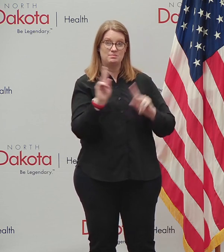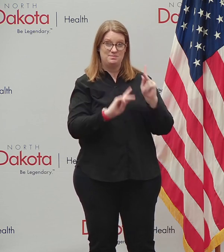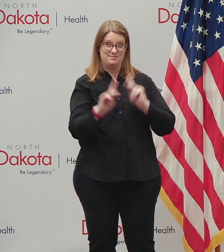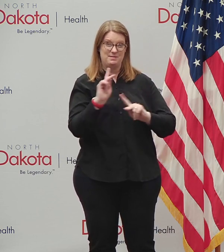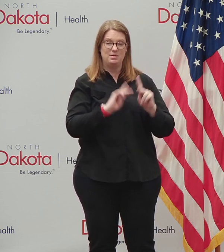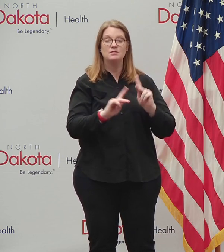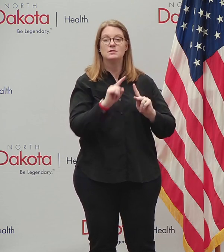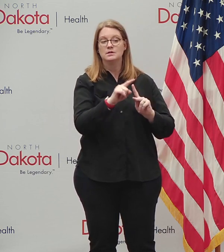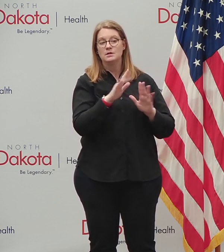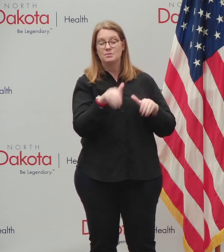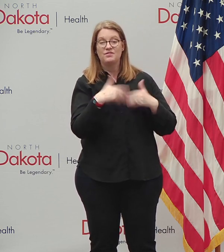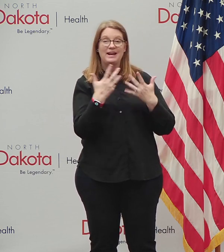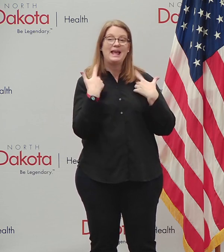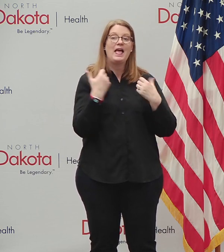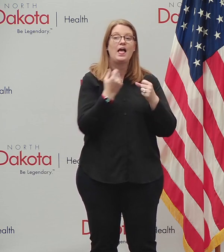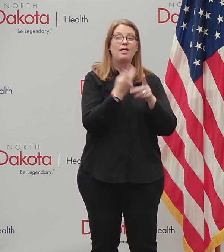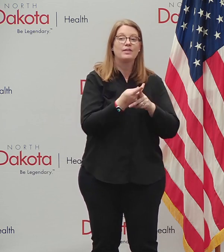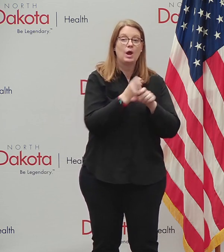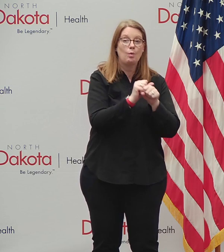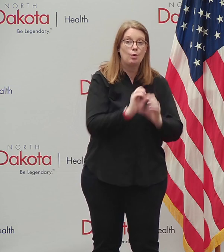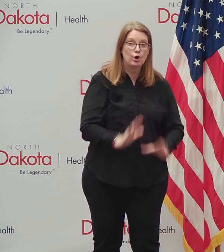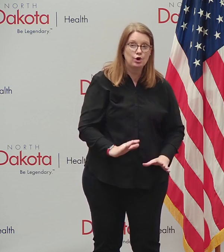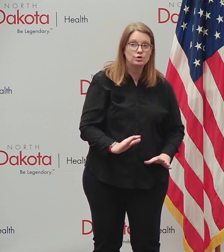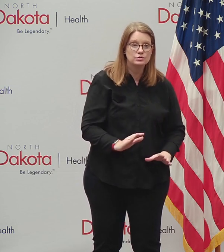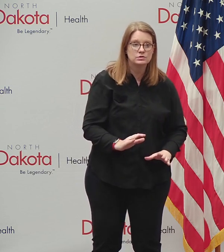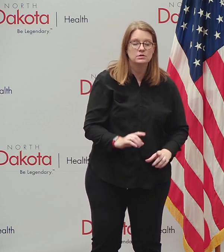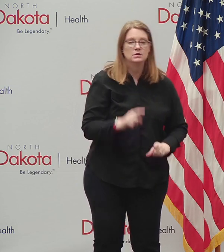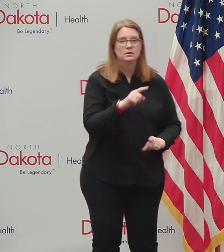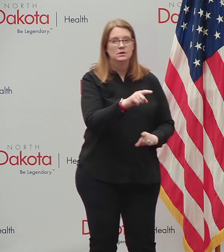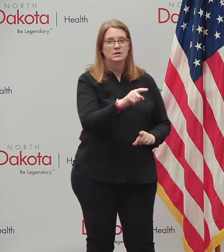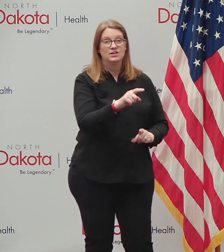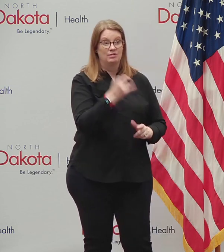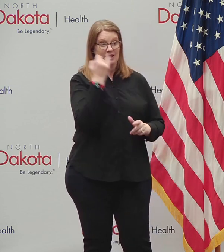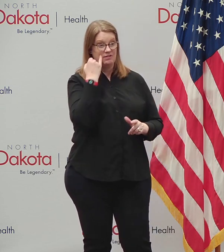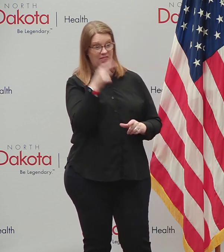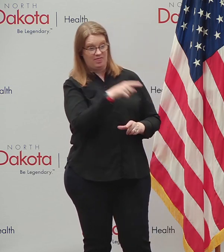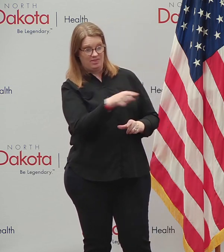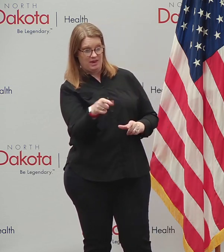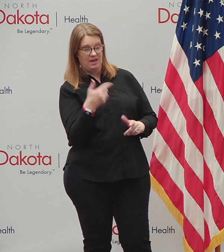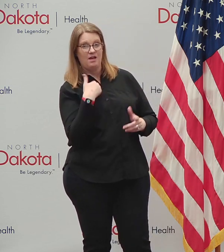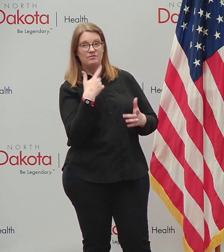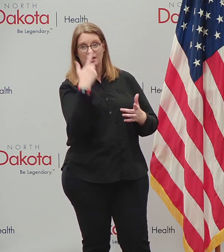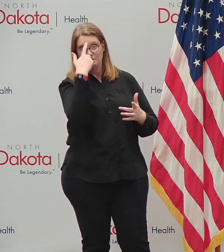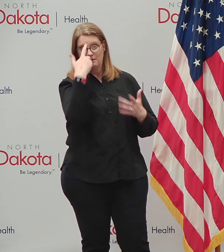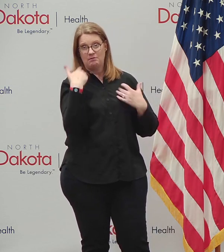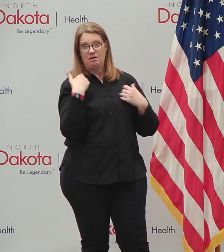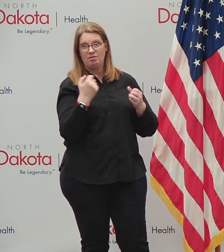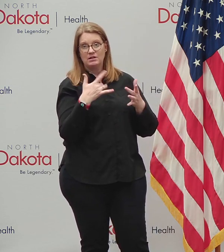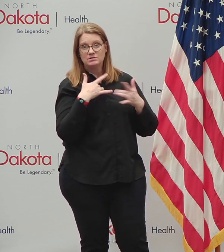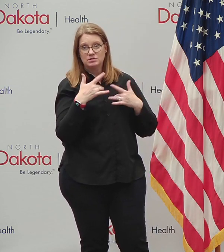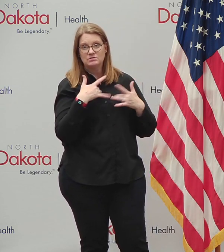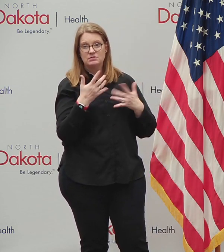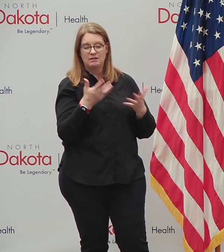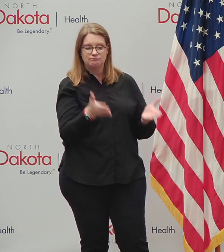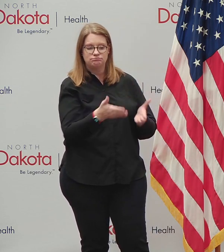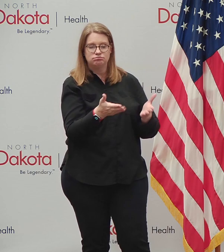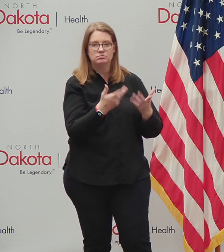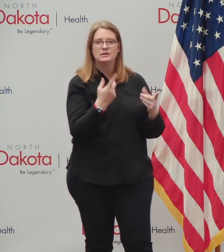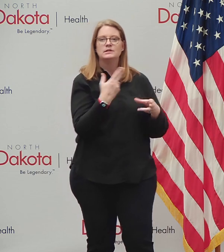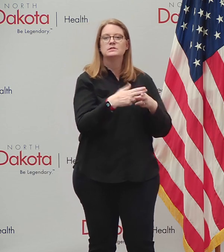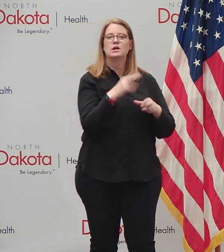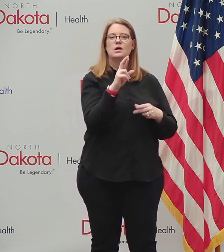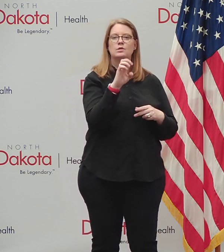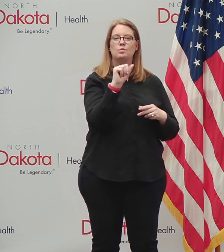health care workers that are providing their own mental health concerns as they work through this. This is called Reach